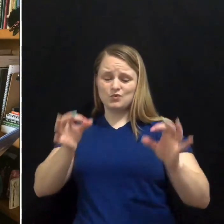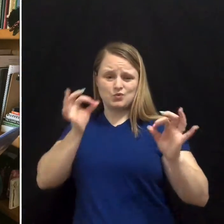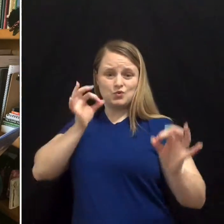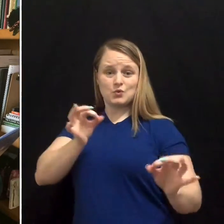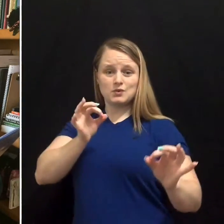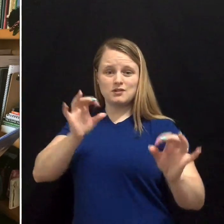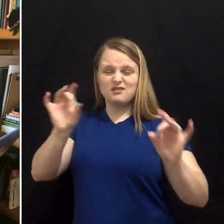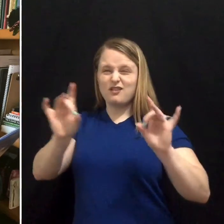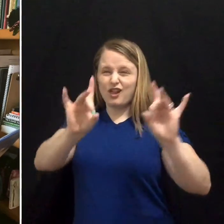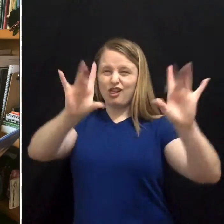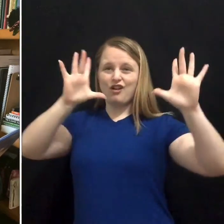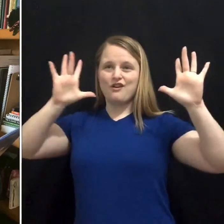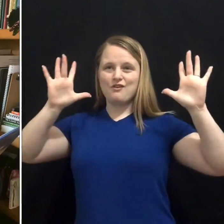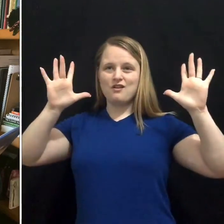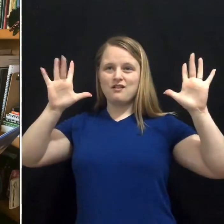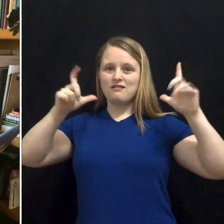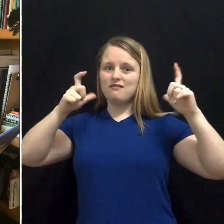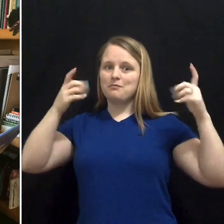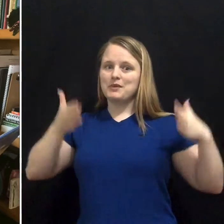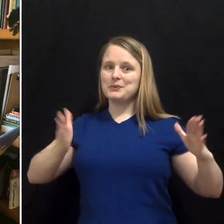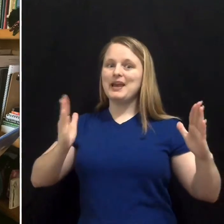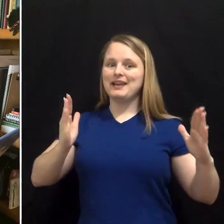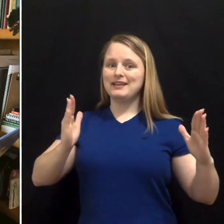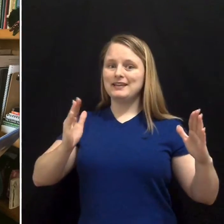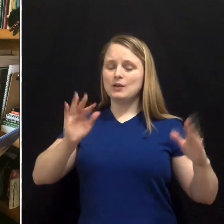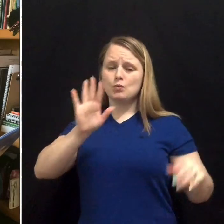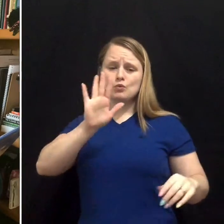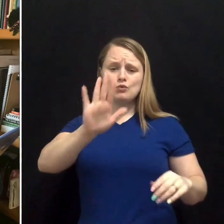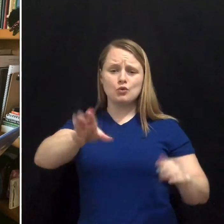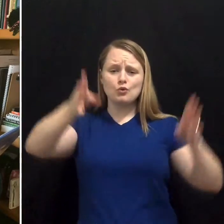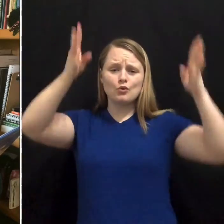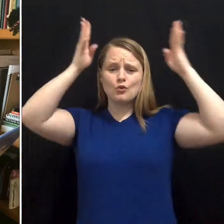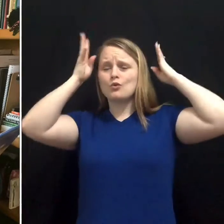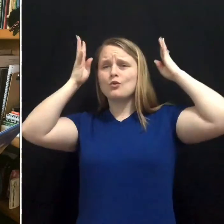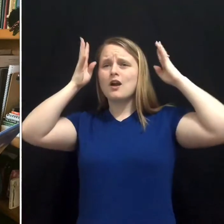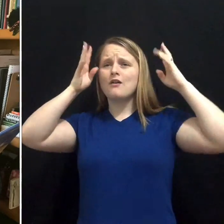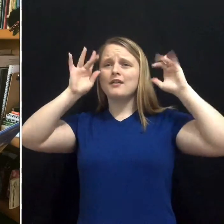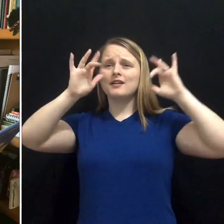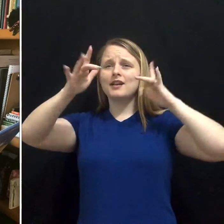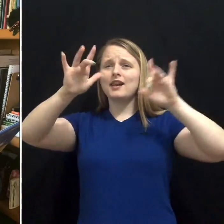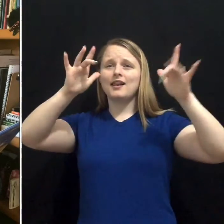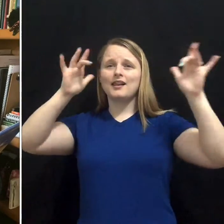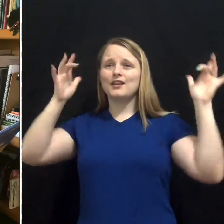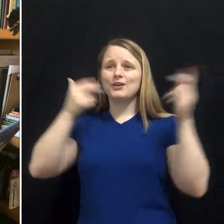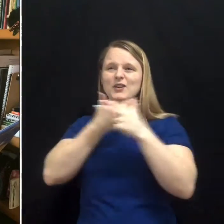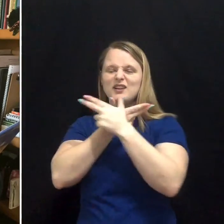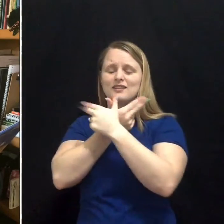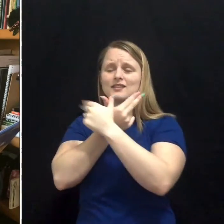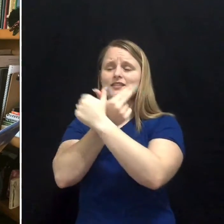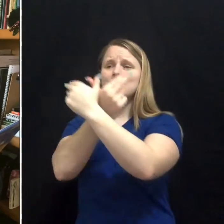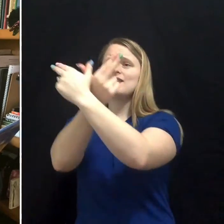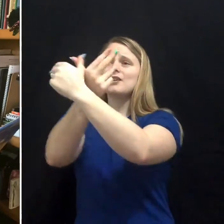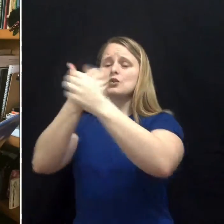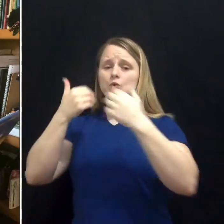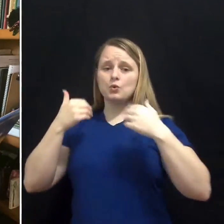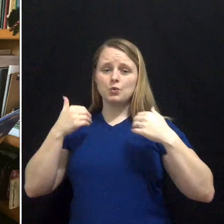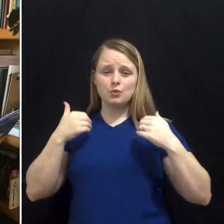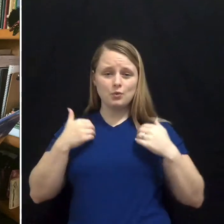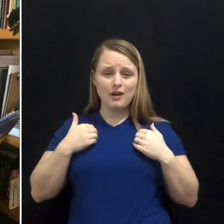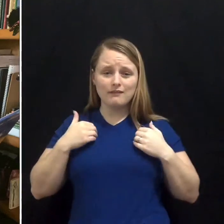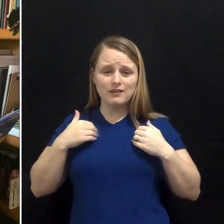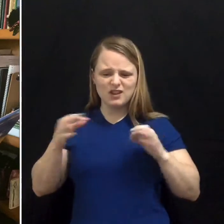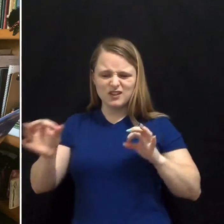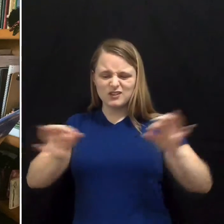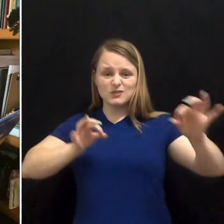very big way. With your crown made of glittering, high-flying things, you've got wind in your